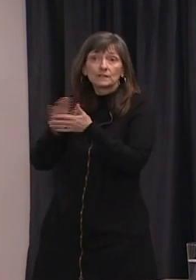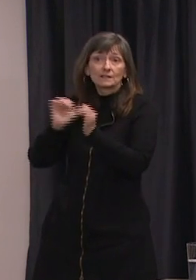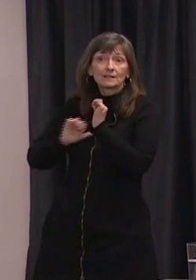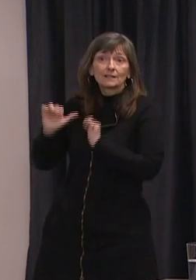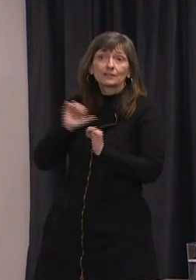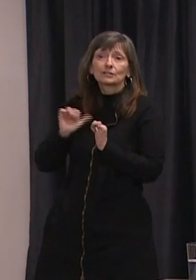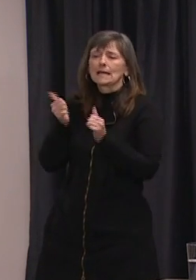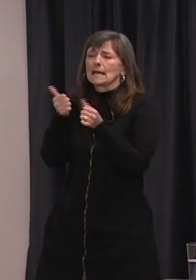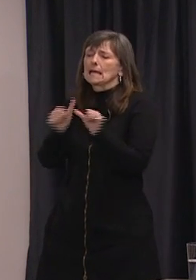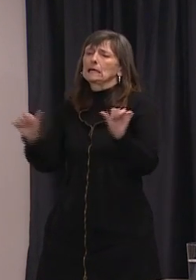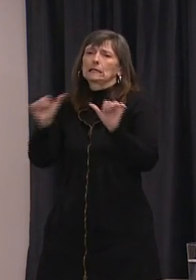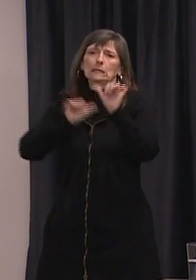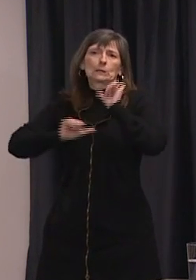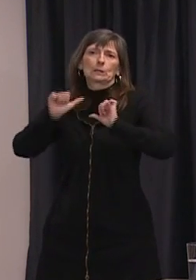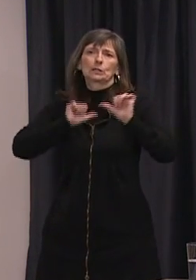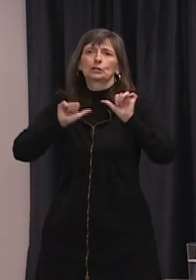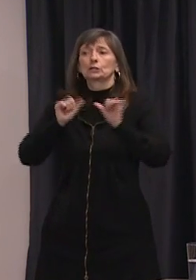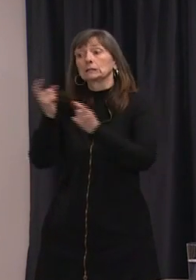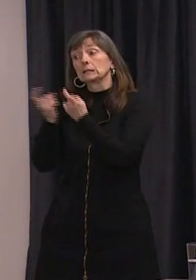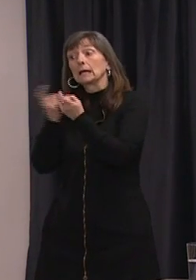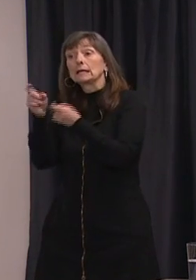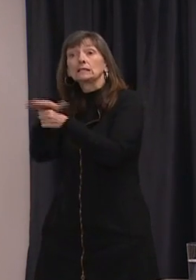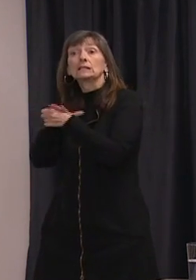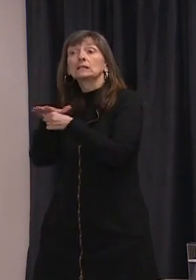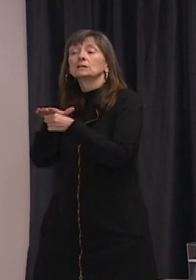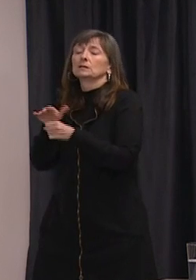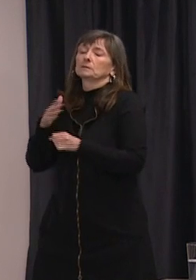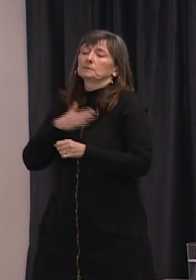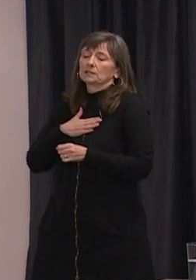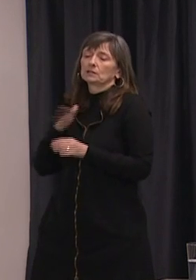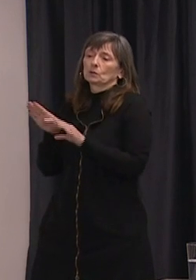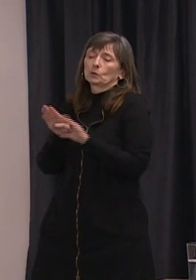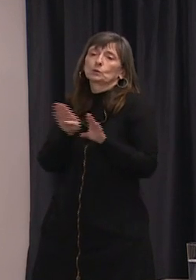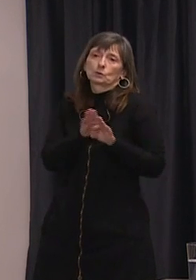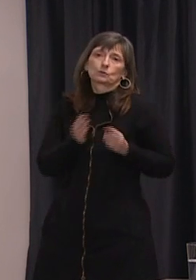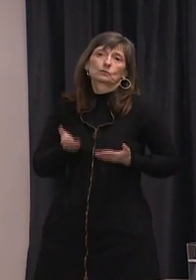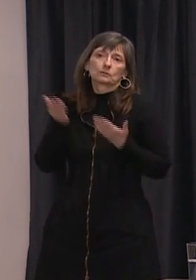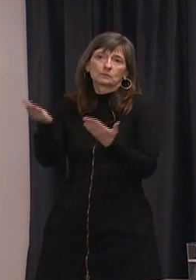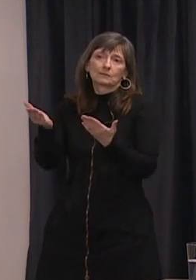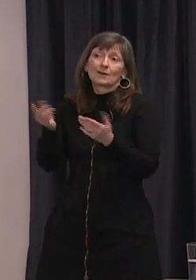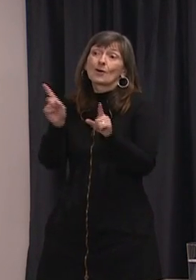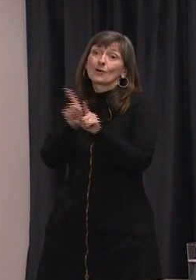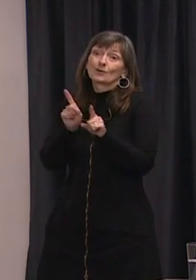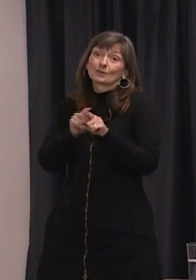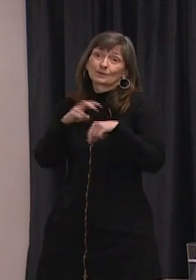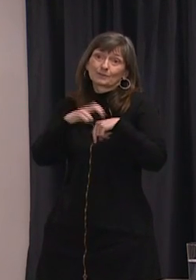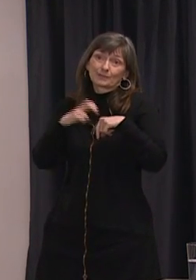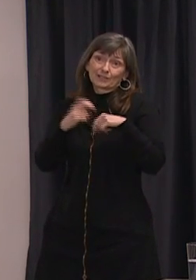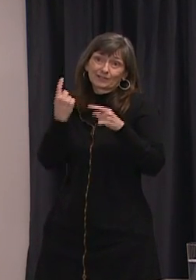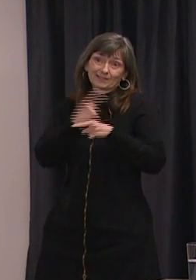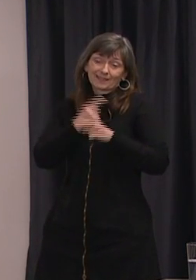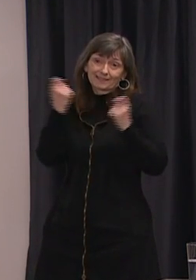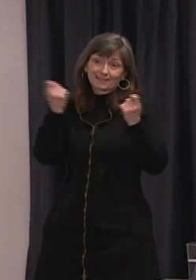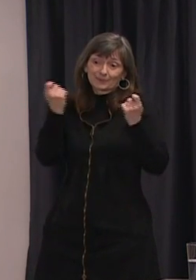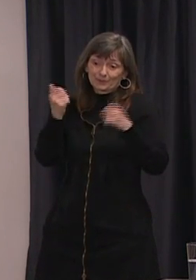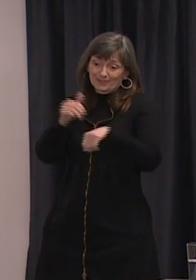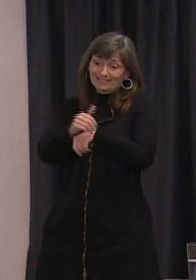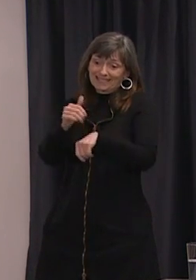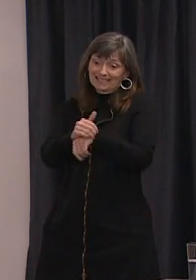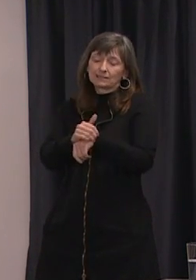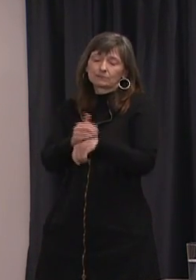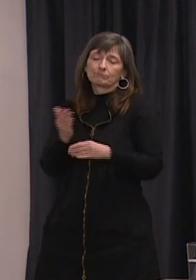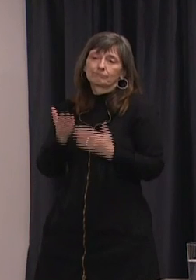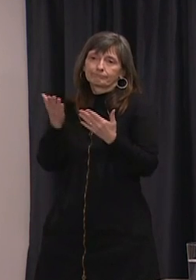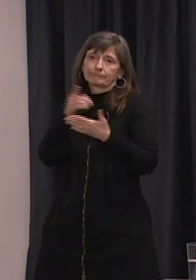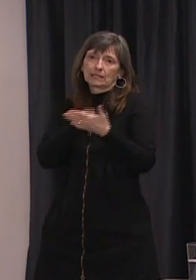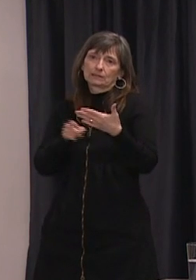performance spaces and arenas. We also recommend that St. Patrick's Day celebrations for this evening be cancelled.